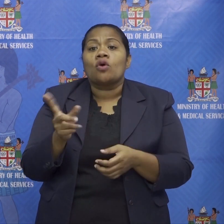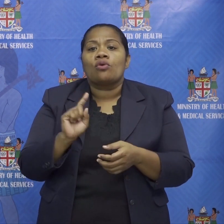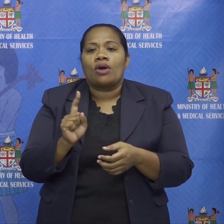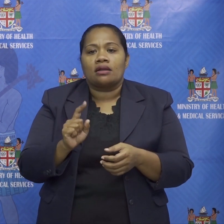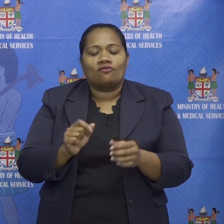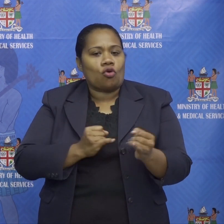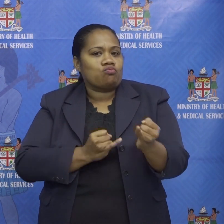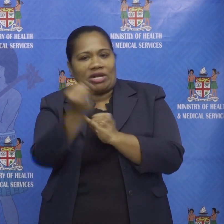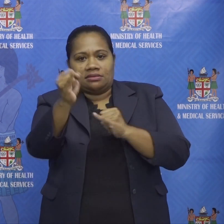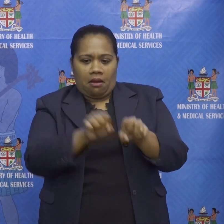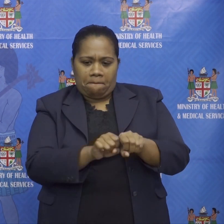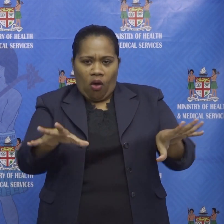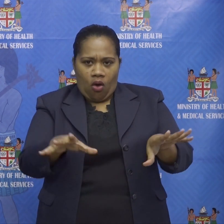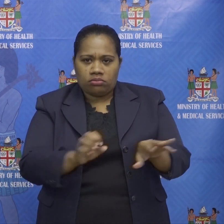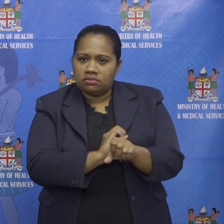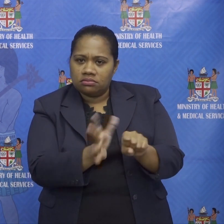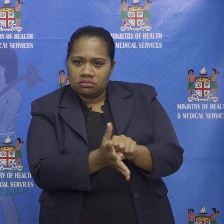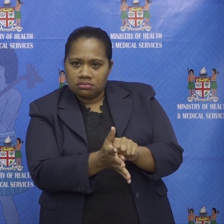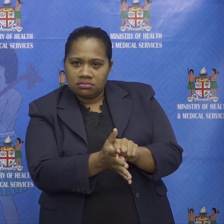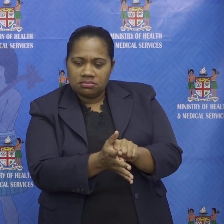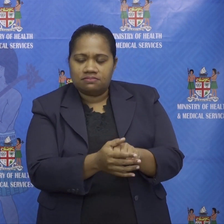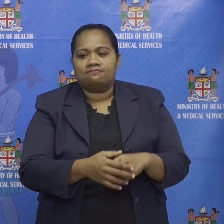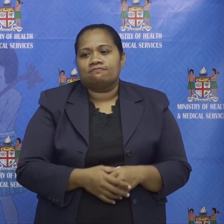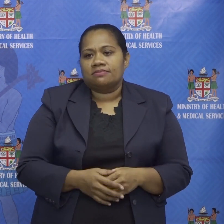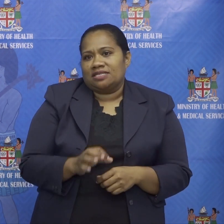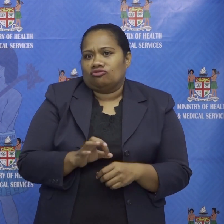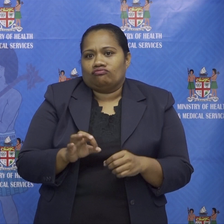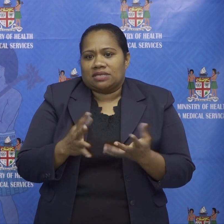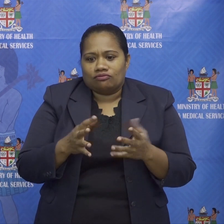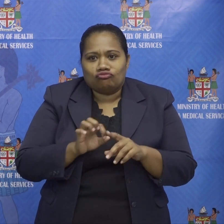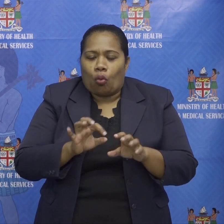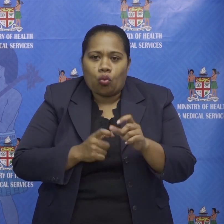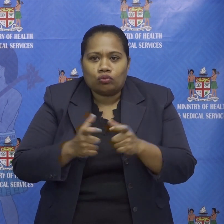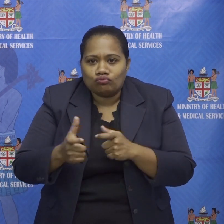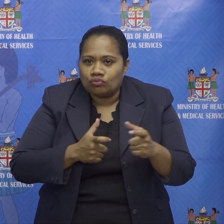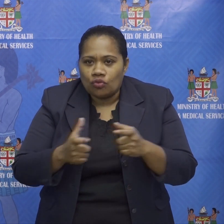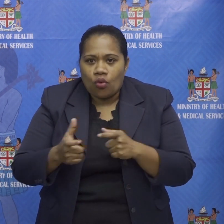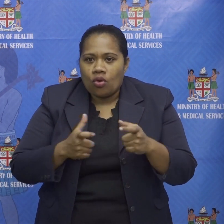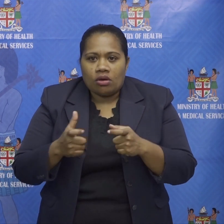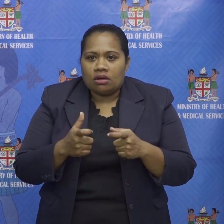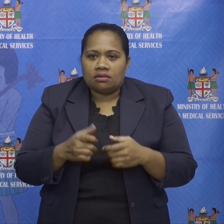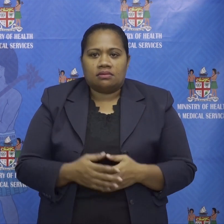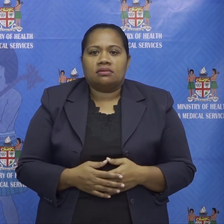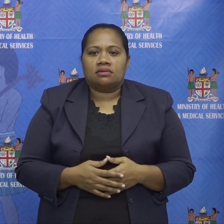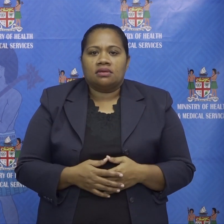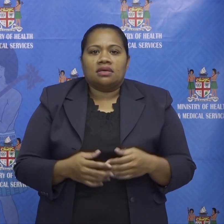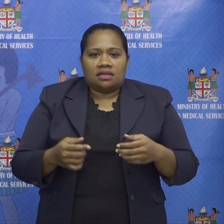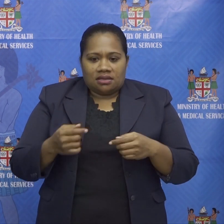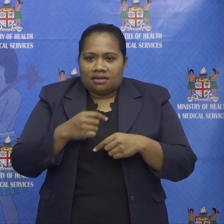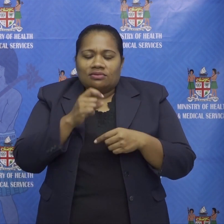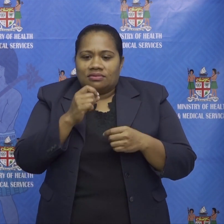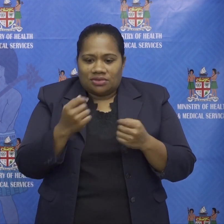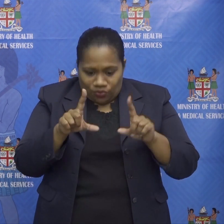of covet 19 that's uncontrolled that has gone beyond the public health and social measures that we're doing right now